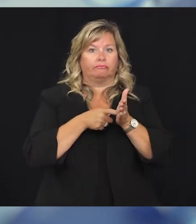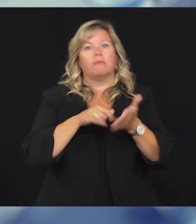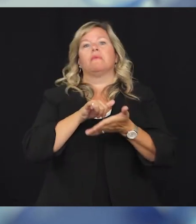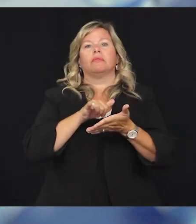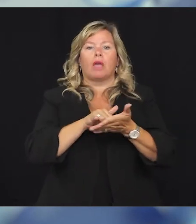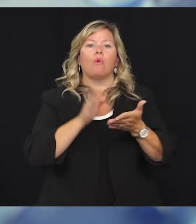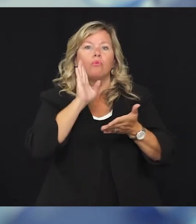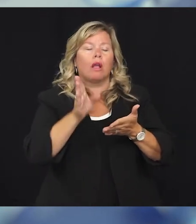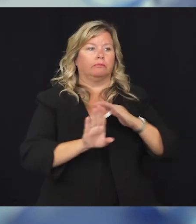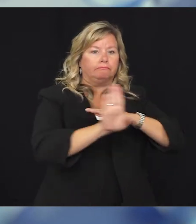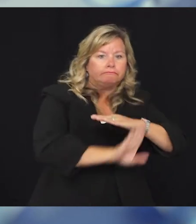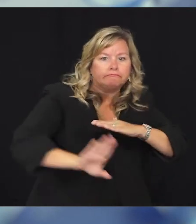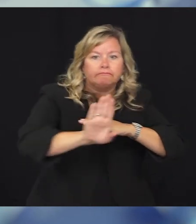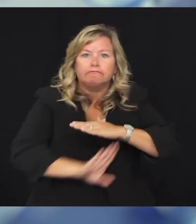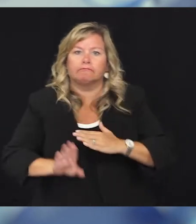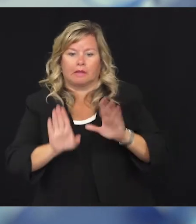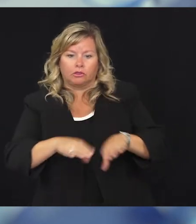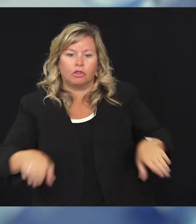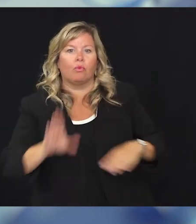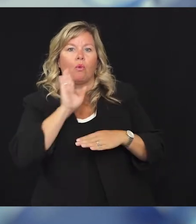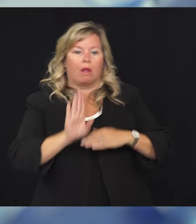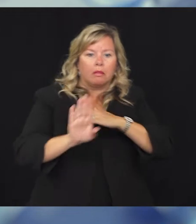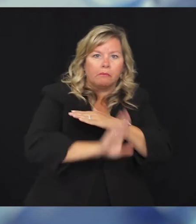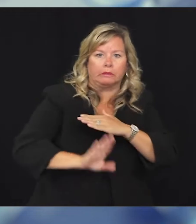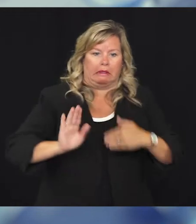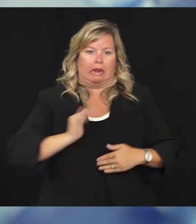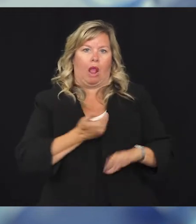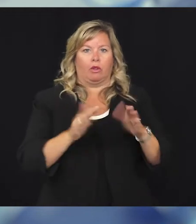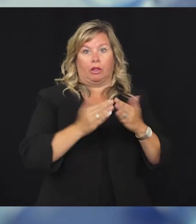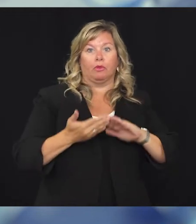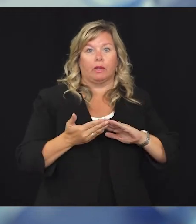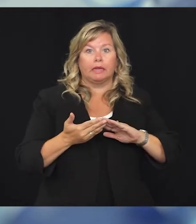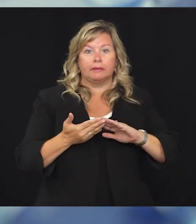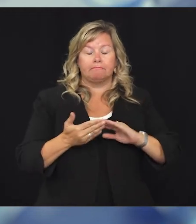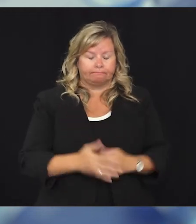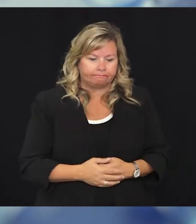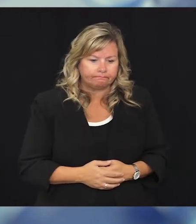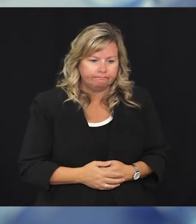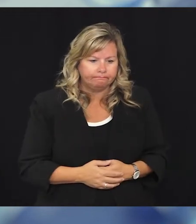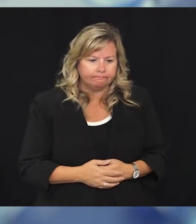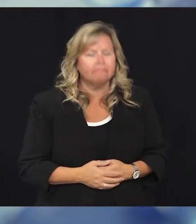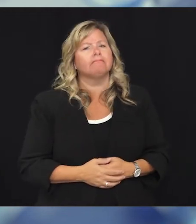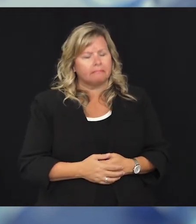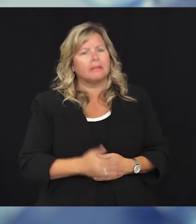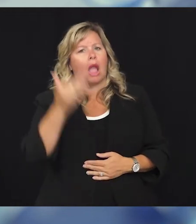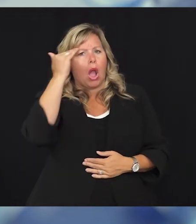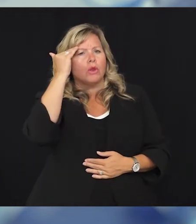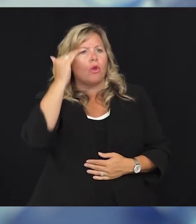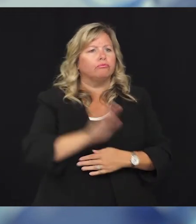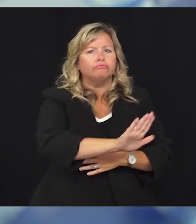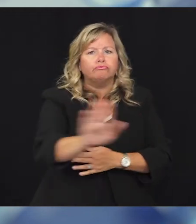protect children and our West Michigan community. I know that many people have very different